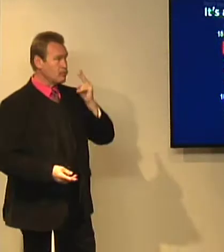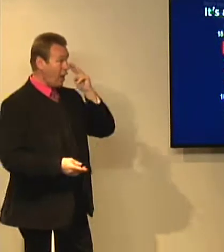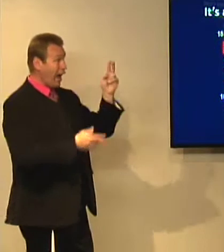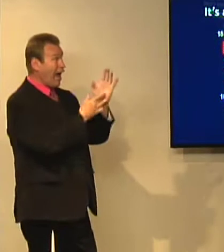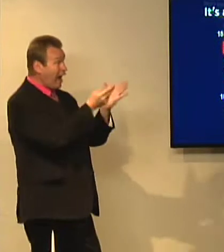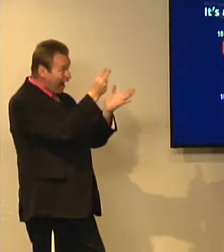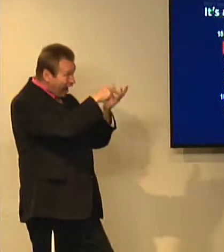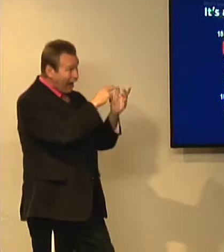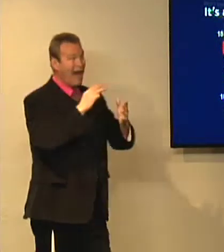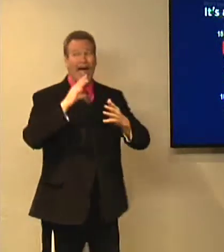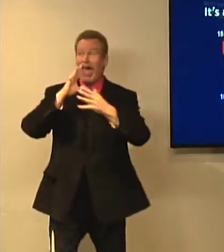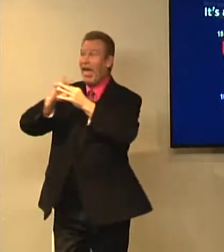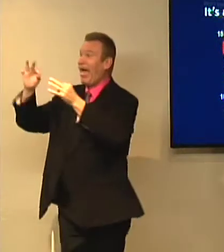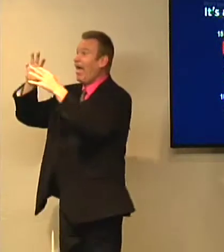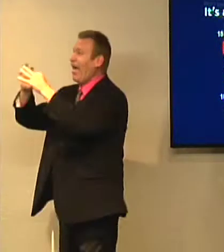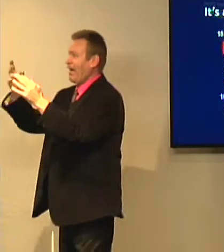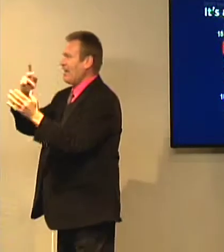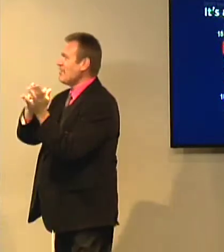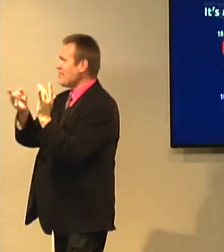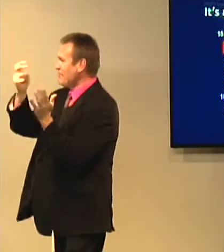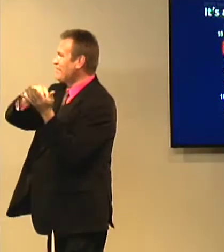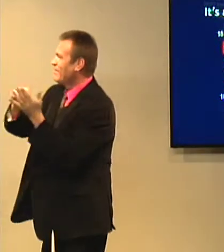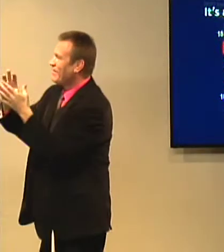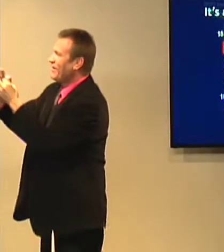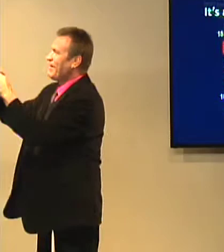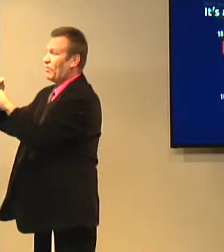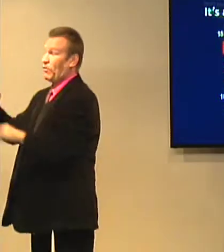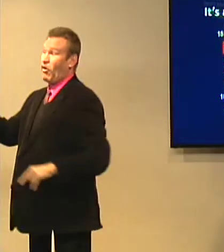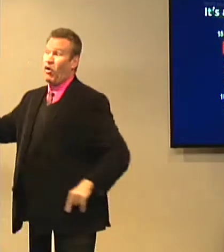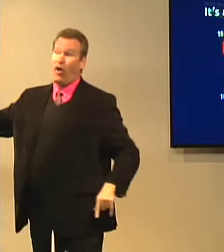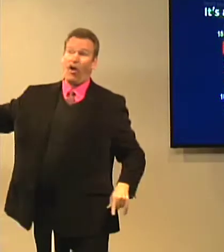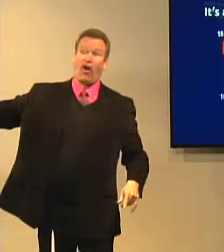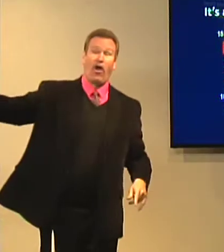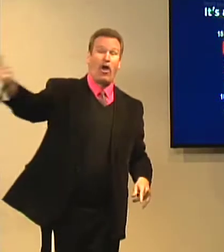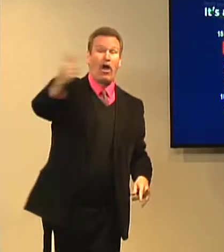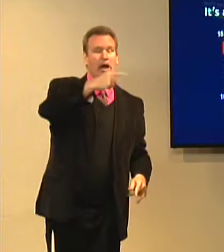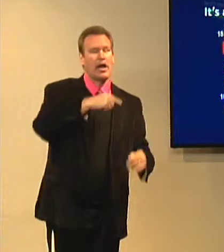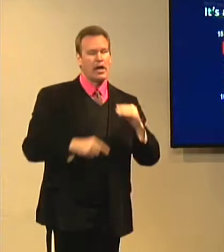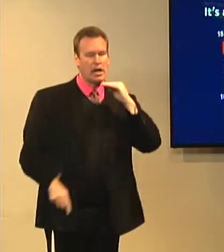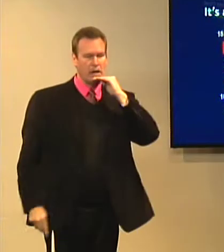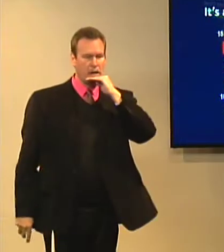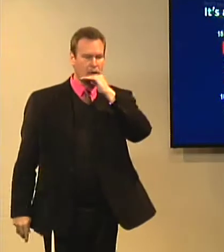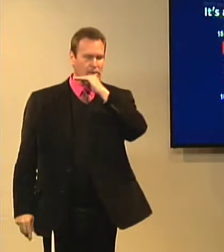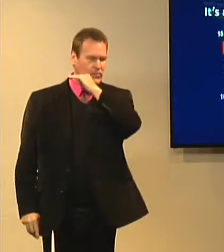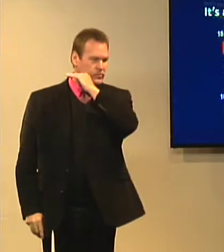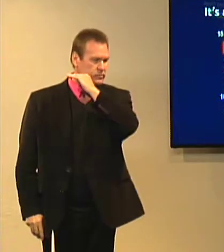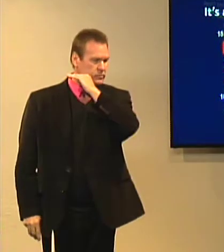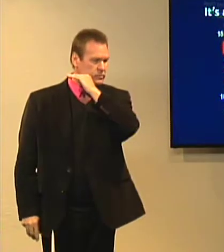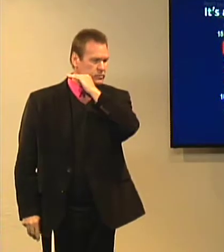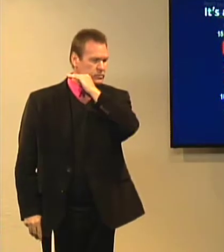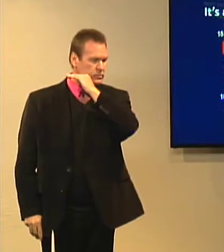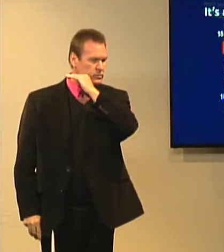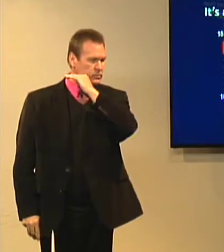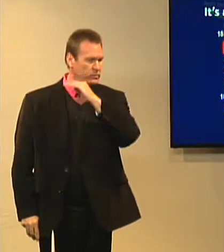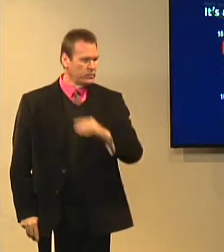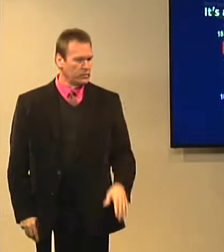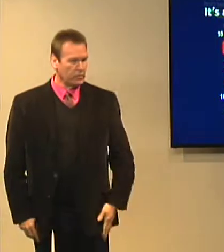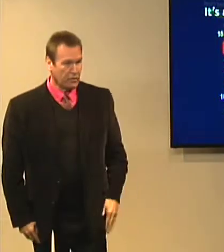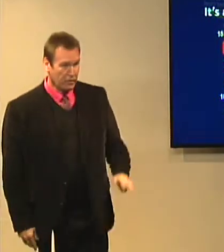up, oh, we saw Jesus Christ, we ate with him, yes, all of these hundreds of people would be liars. They would be false